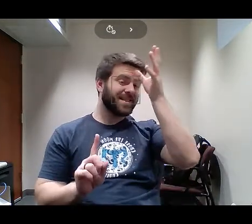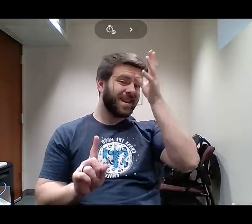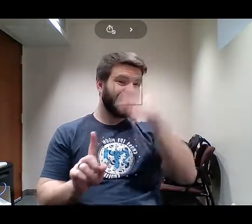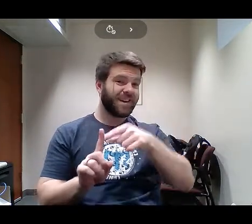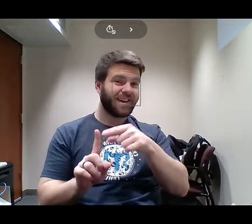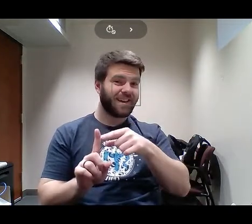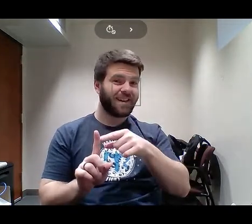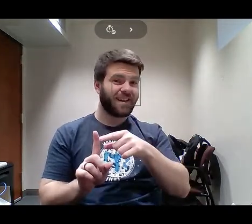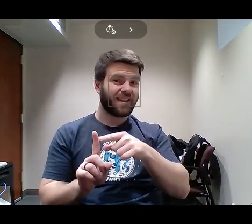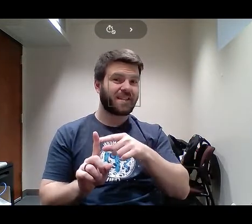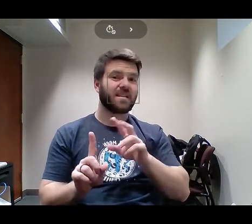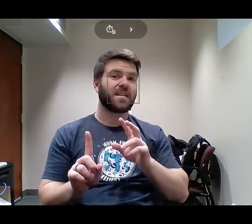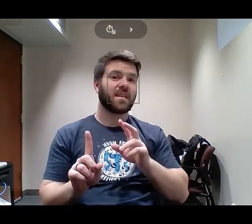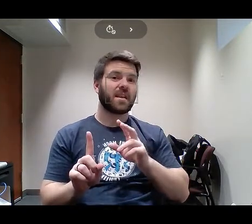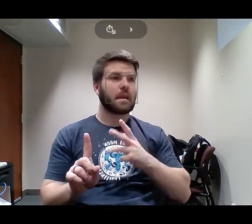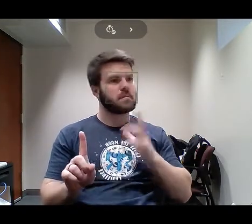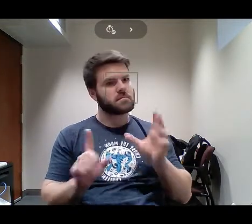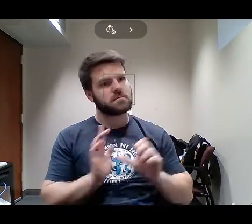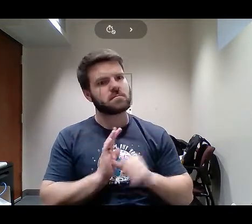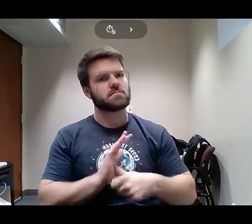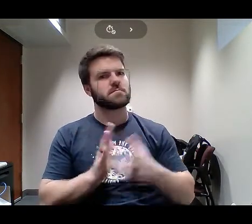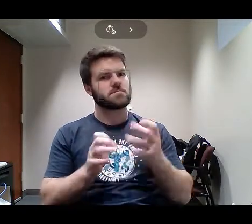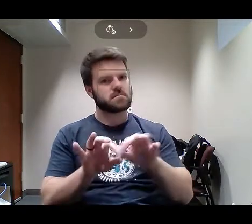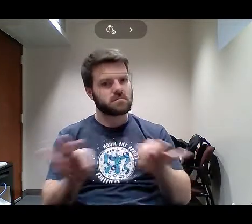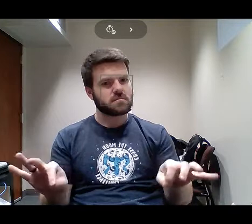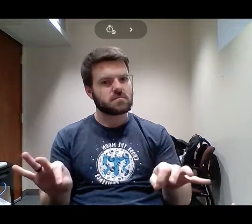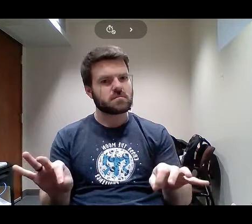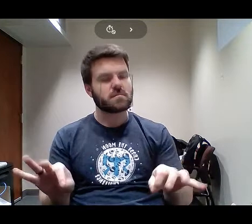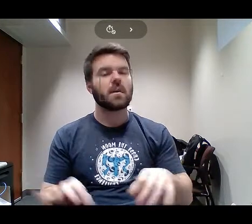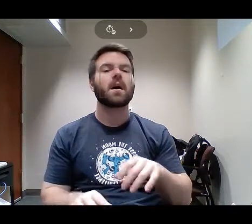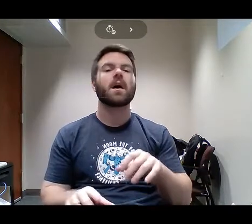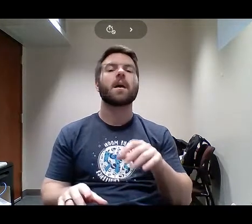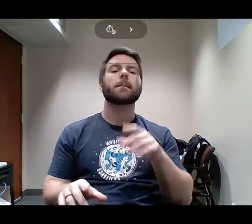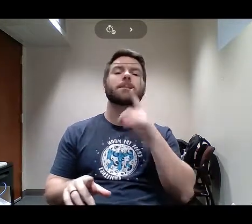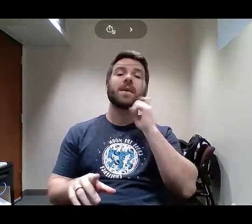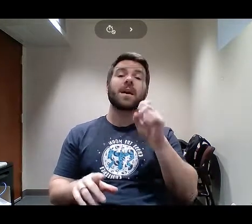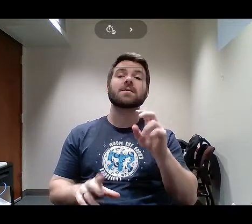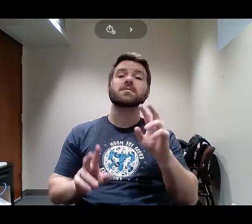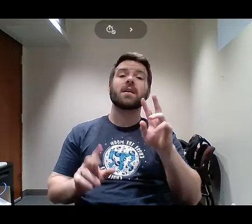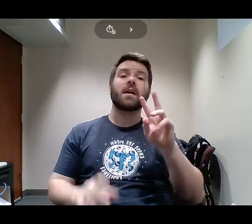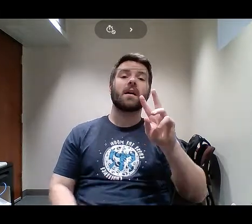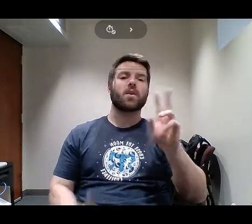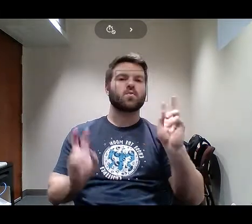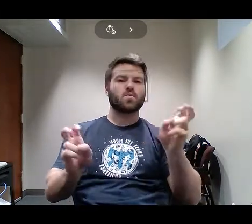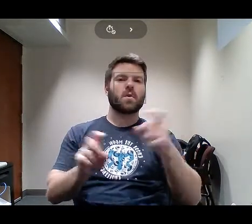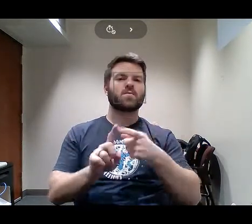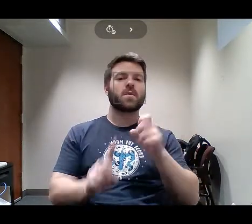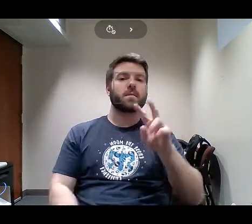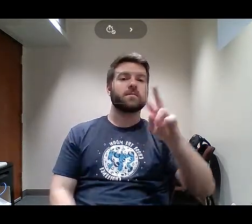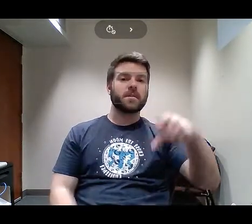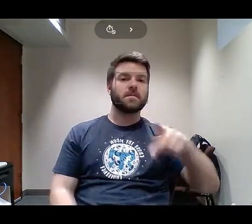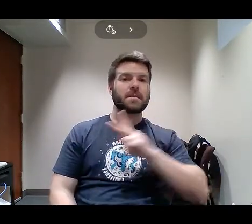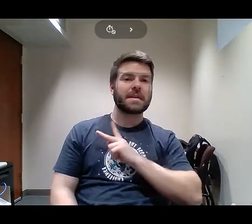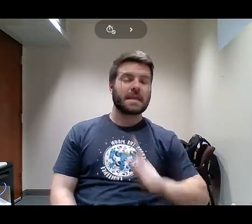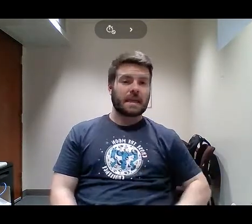as B.B. King put it, the beautiful thing about learning is that nobody can take that away from you. And learning